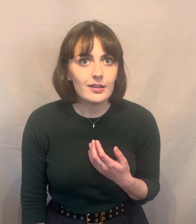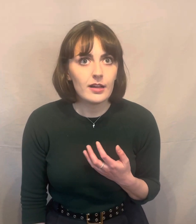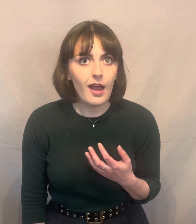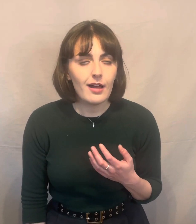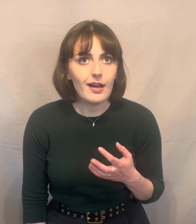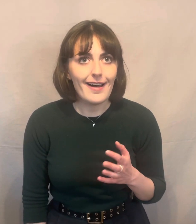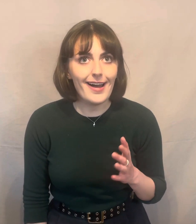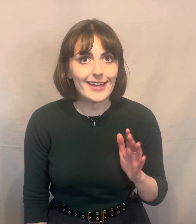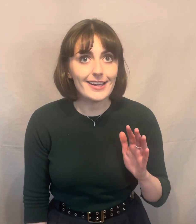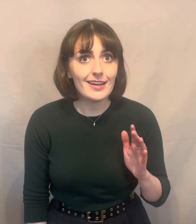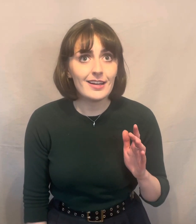Hi.